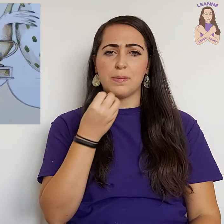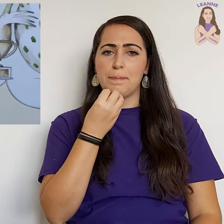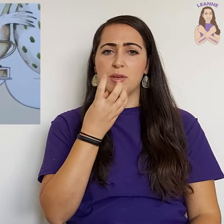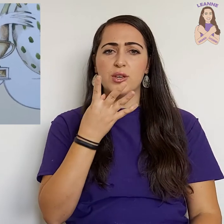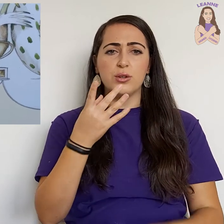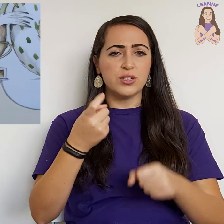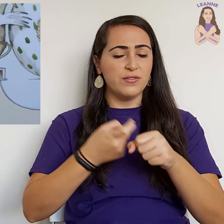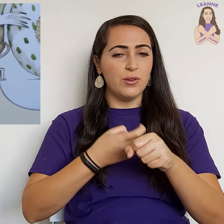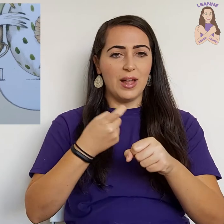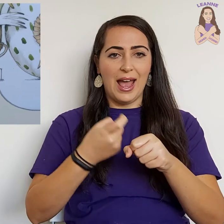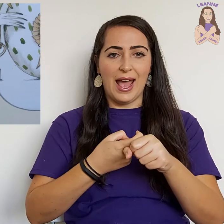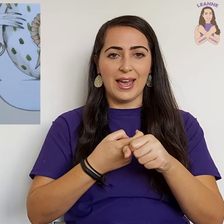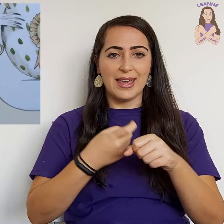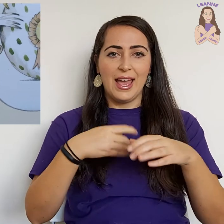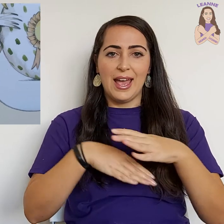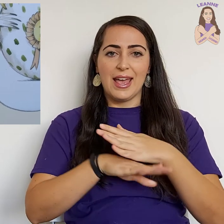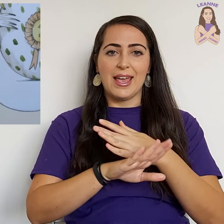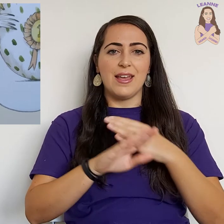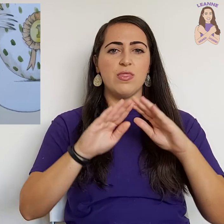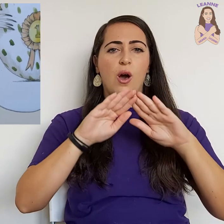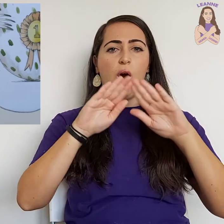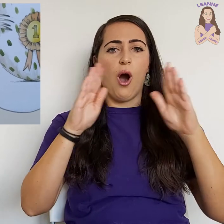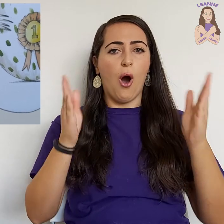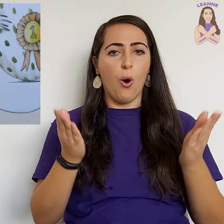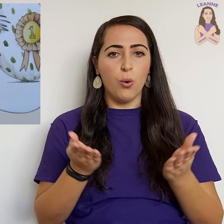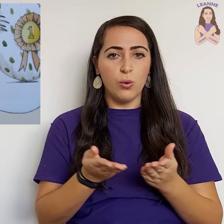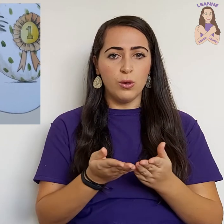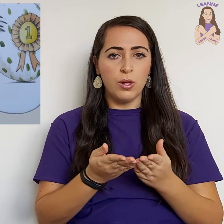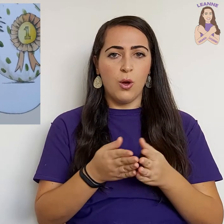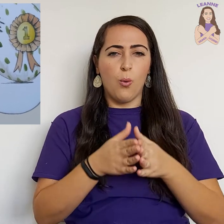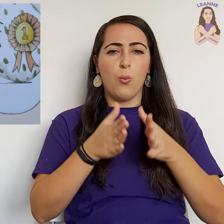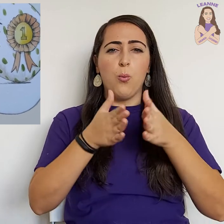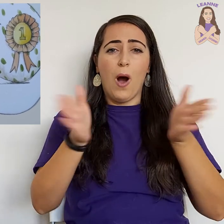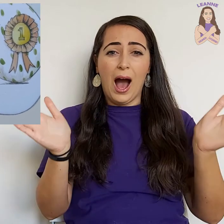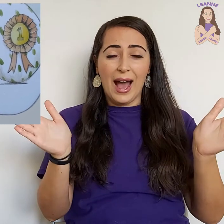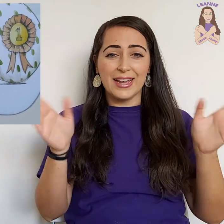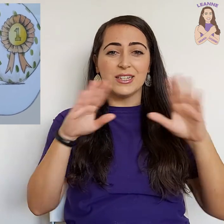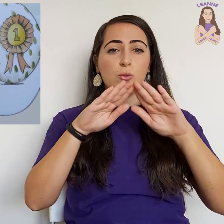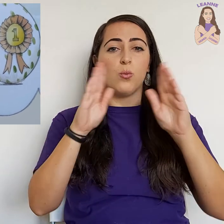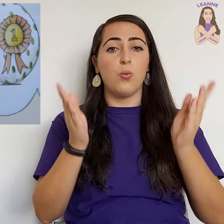beautiful egg in the whole wide world.